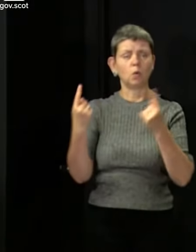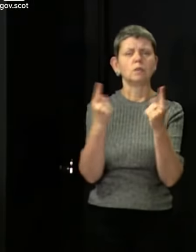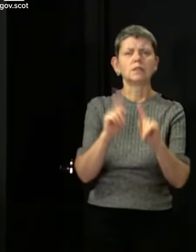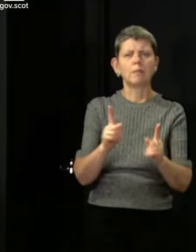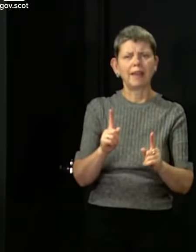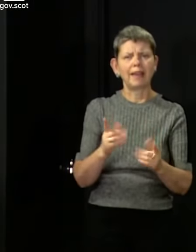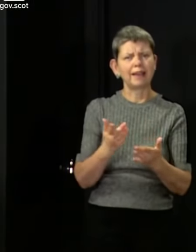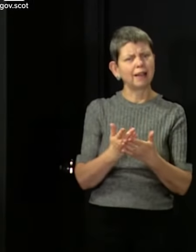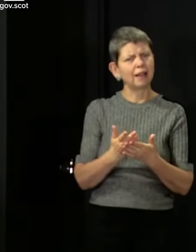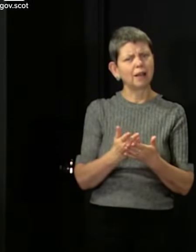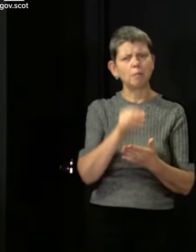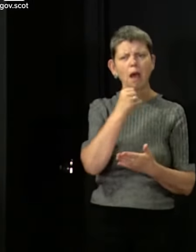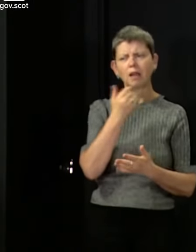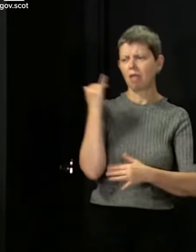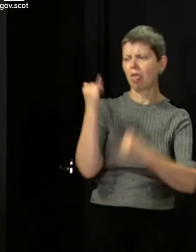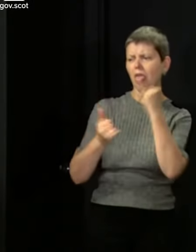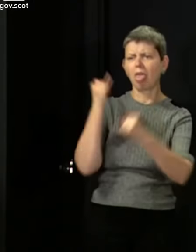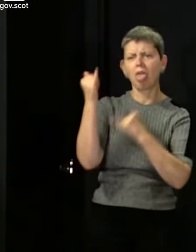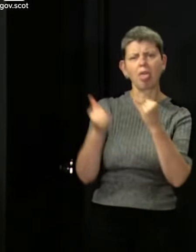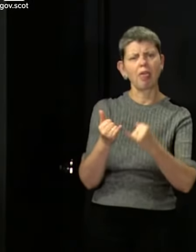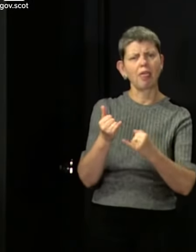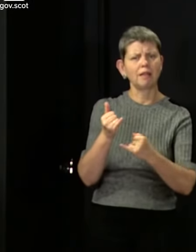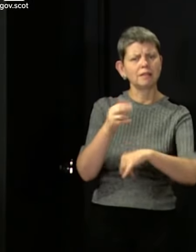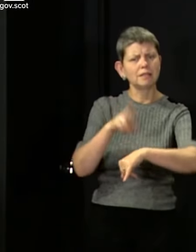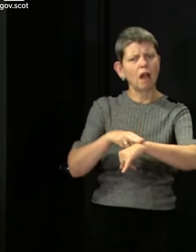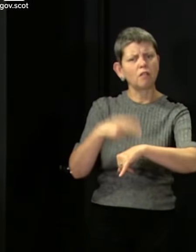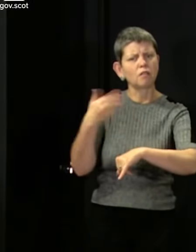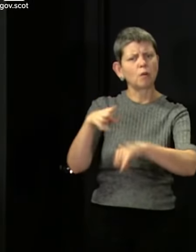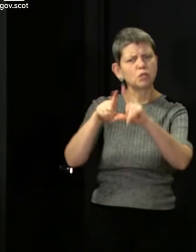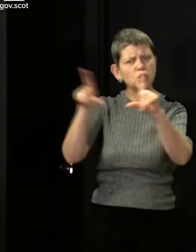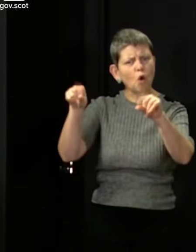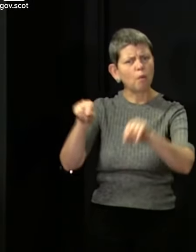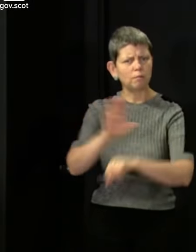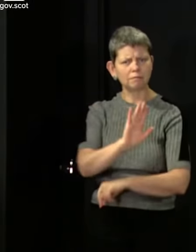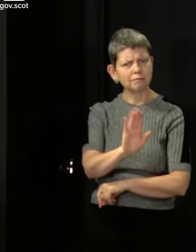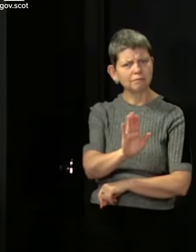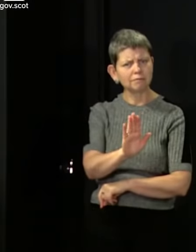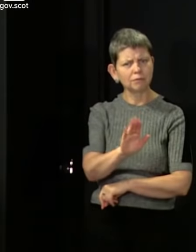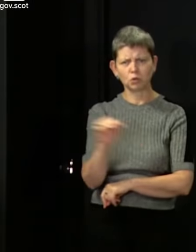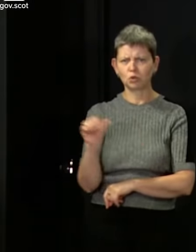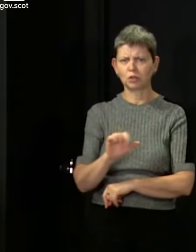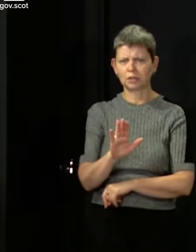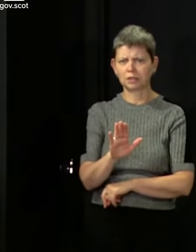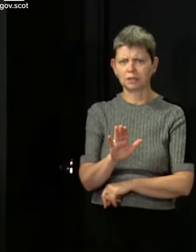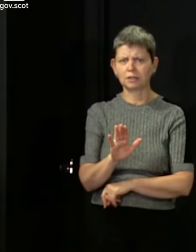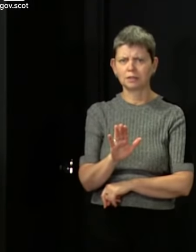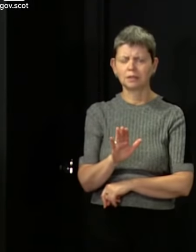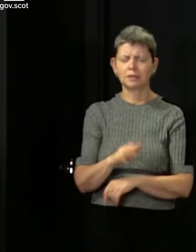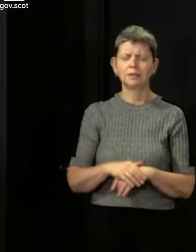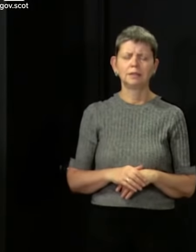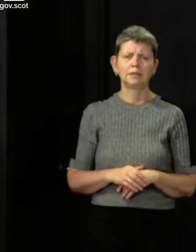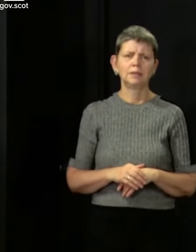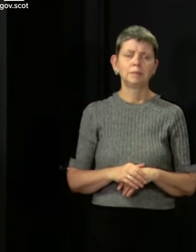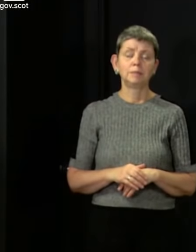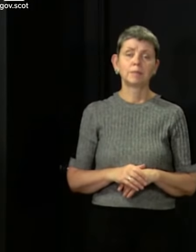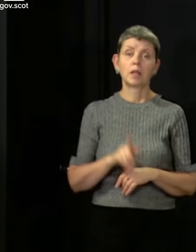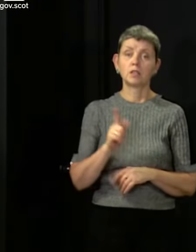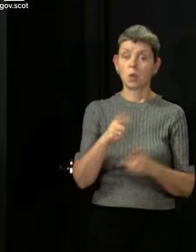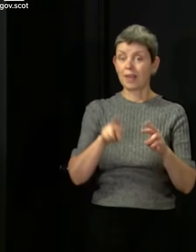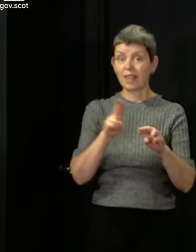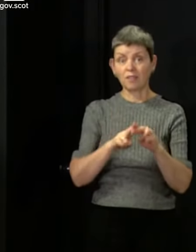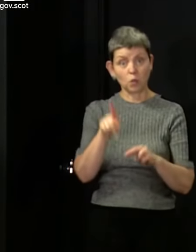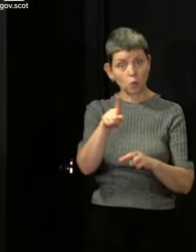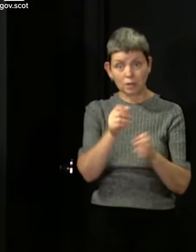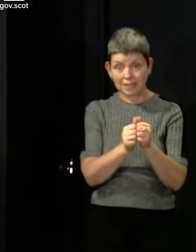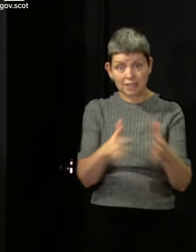do not abuse a shop worker. That is not appropriate in any circumstances and it's not appropriate now either. So if you don't agree